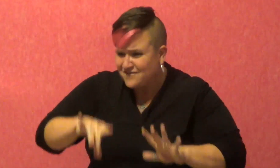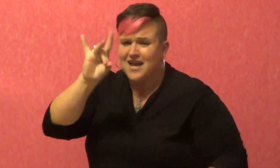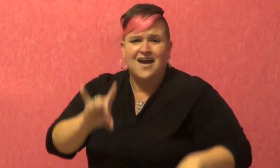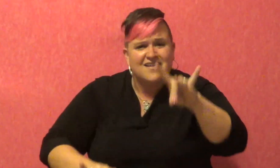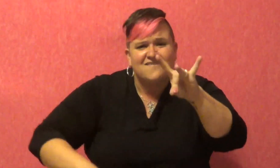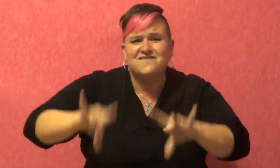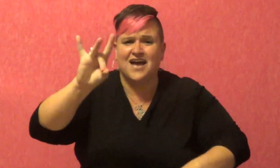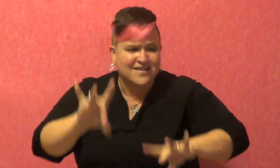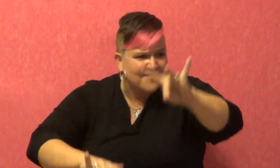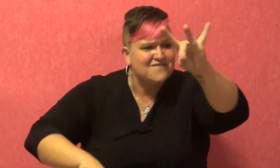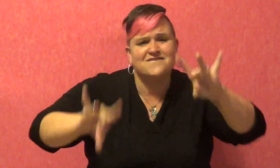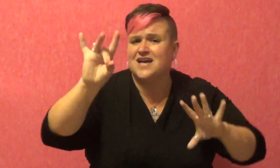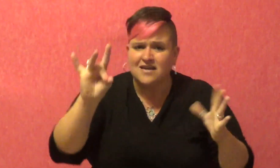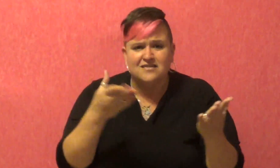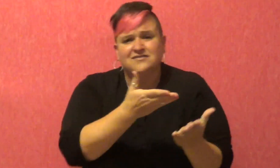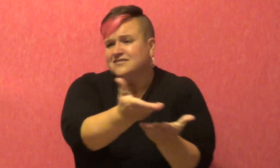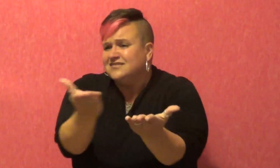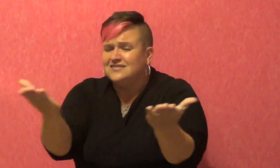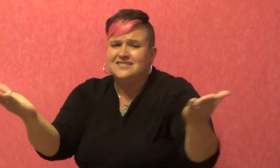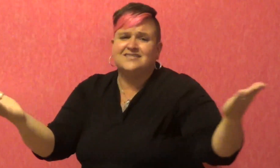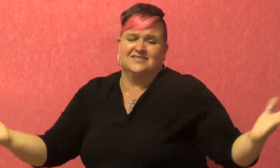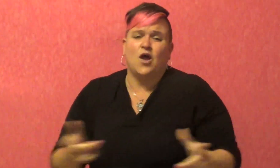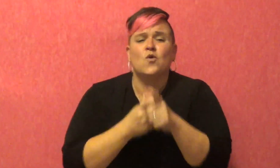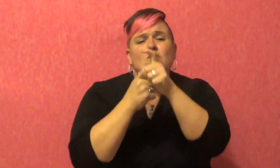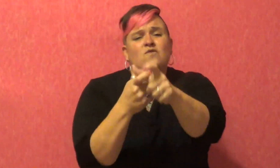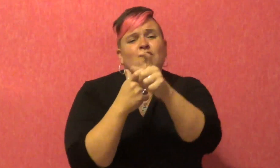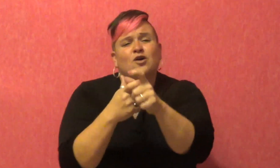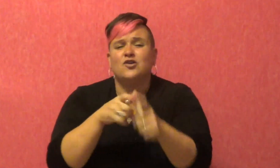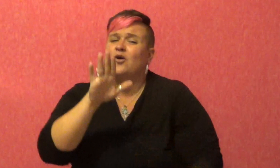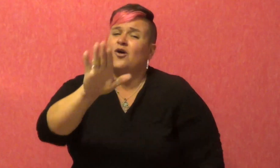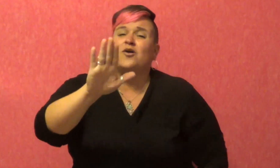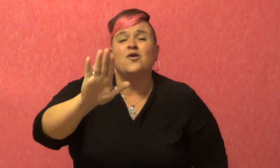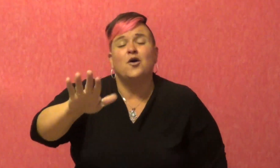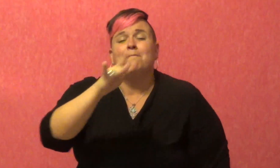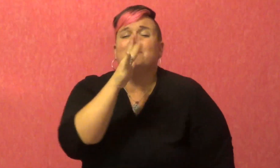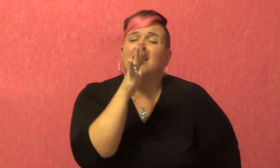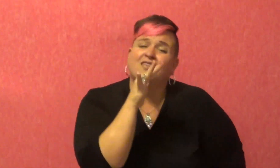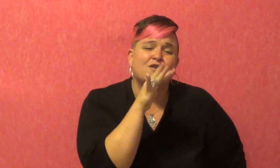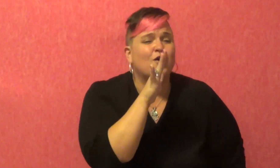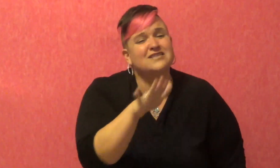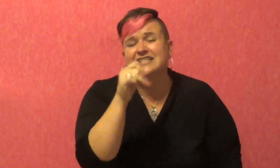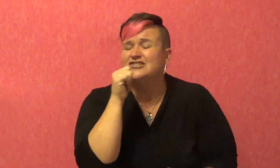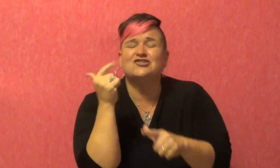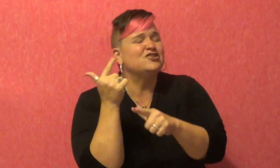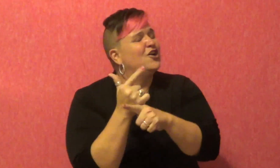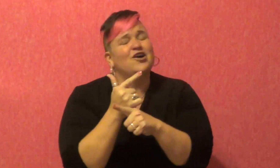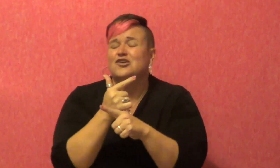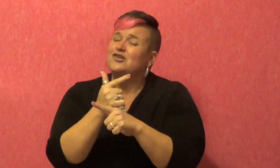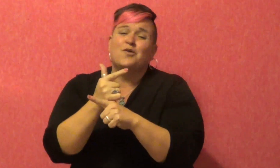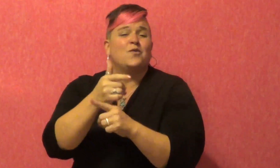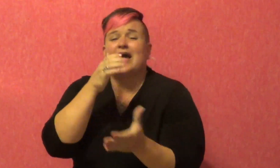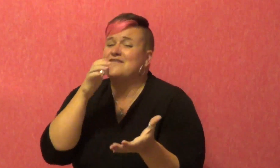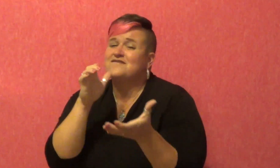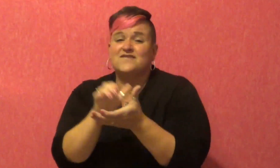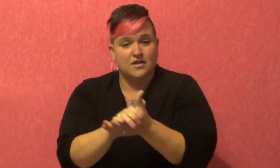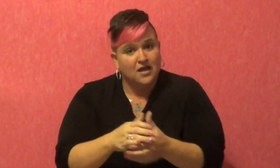for all that is real I run for your mother, your sister, your wife